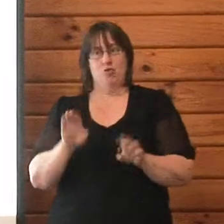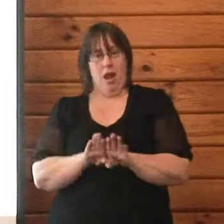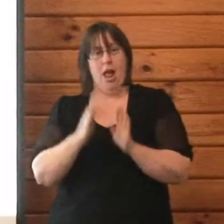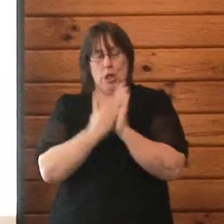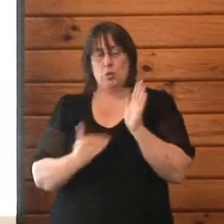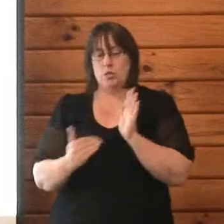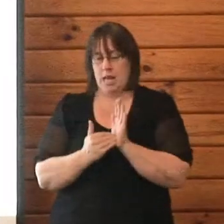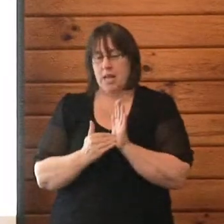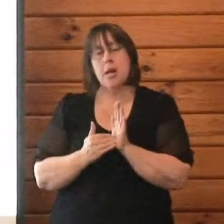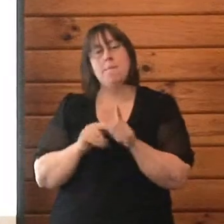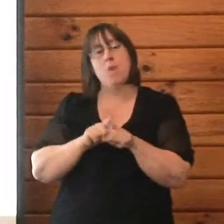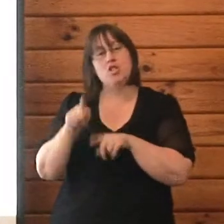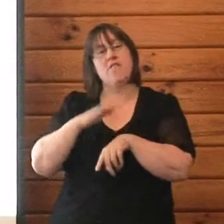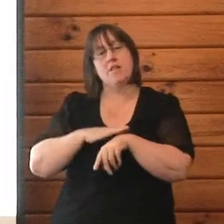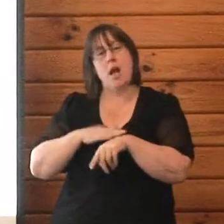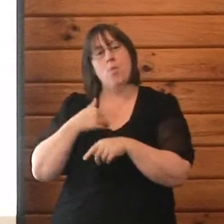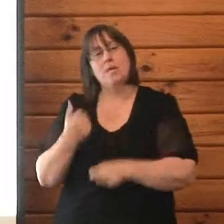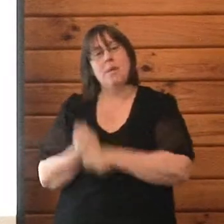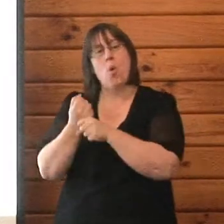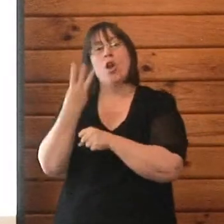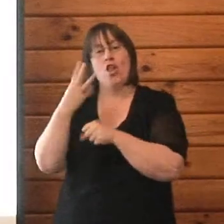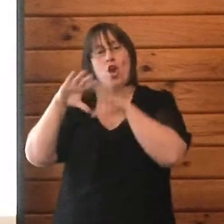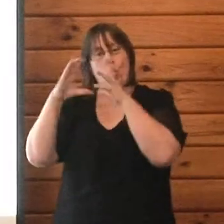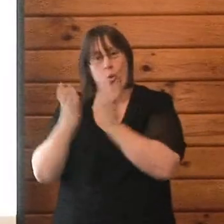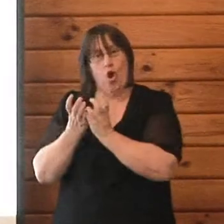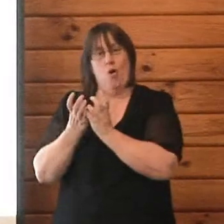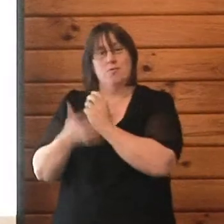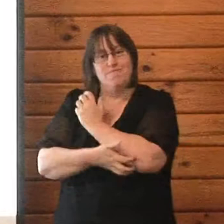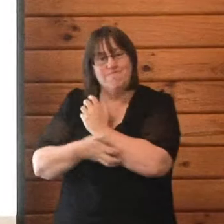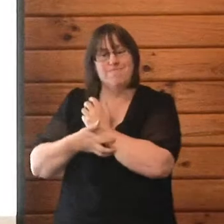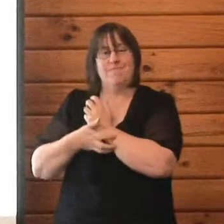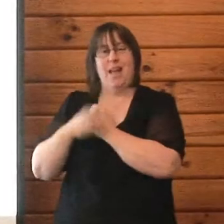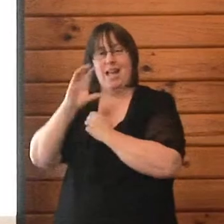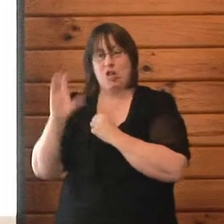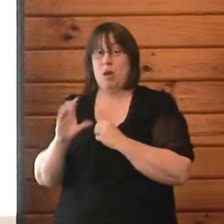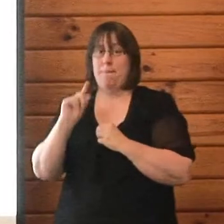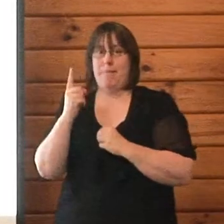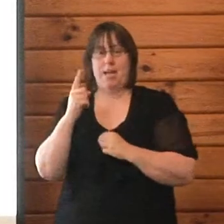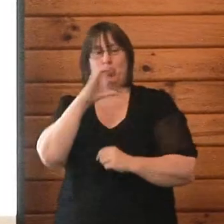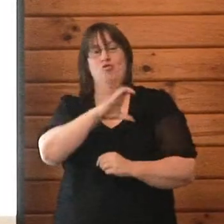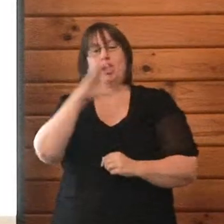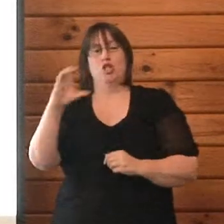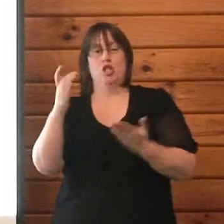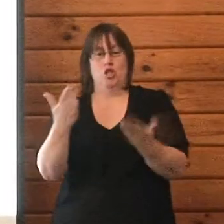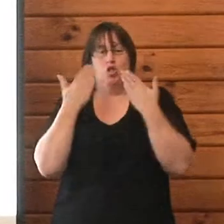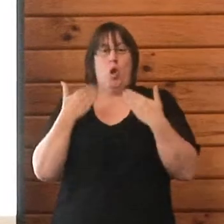third world countries but Christchurch offered a unique example of where we could partner with